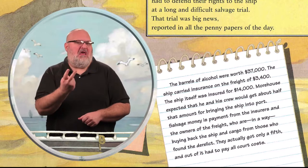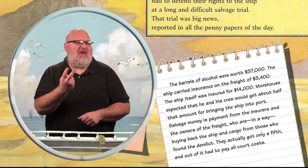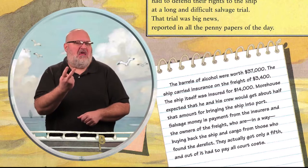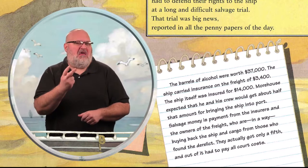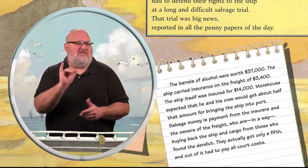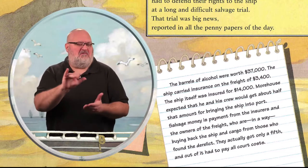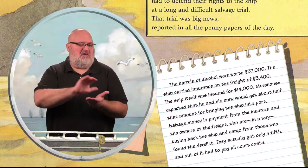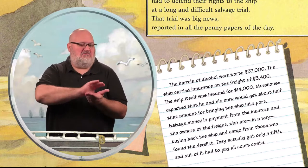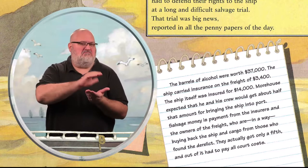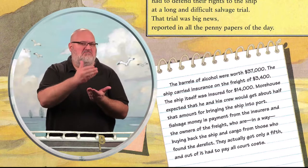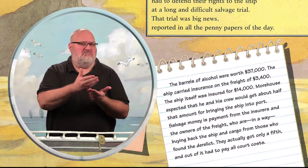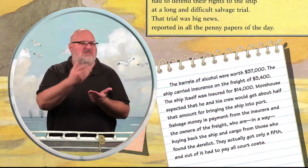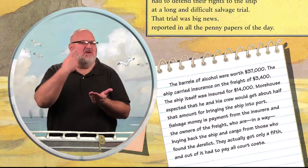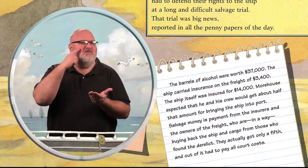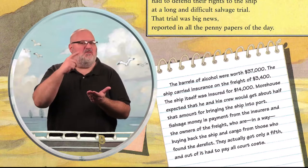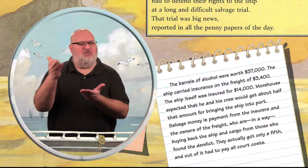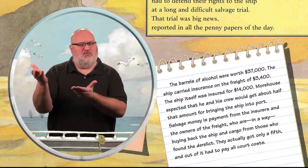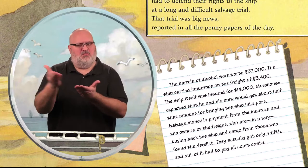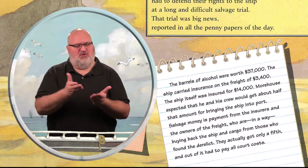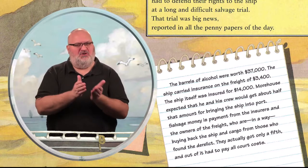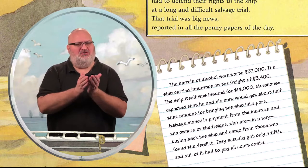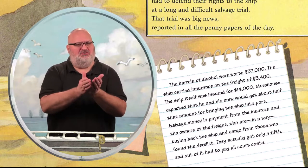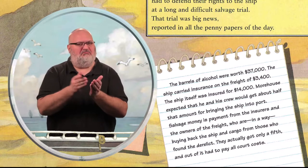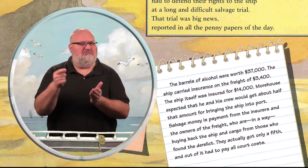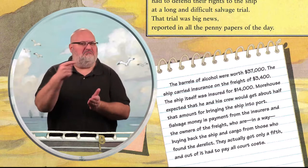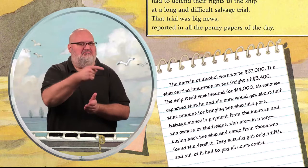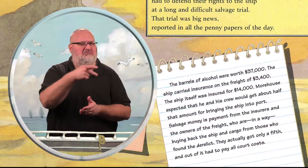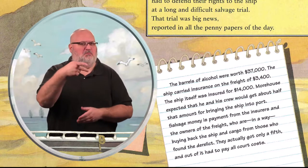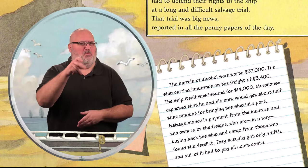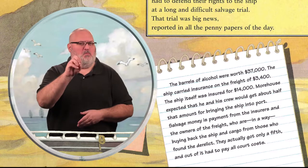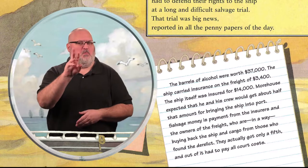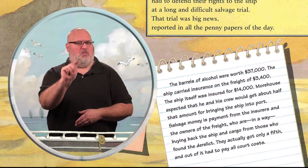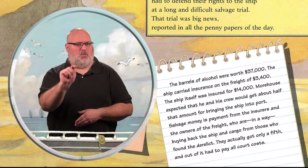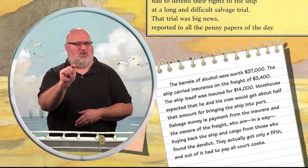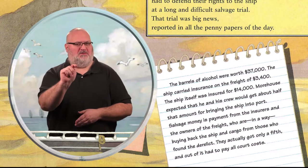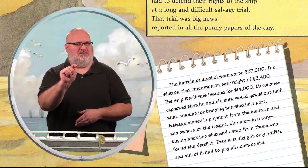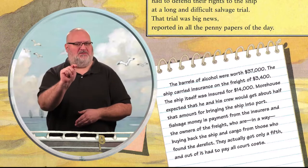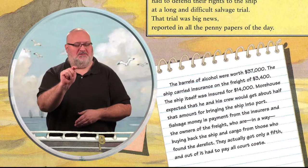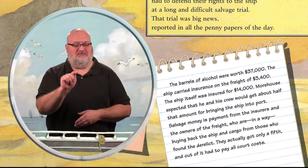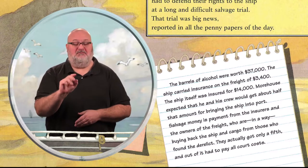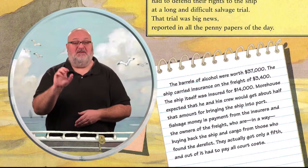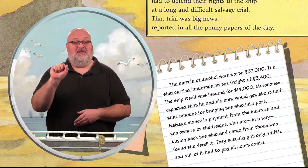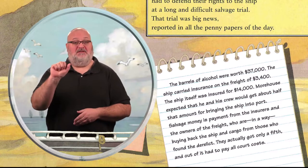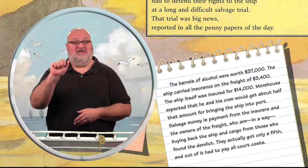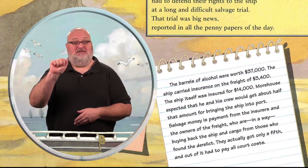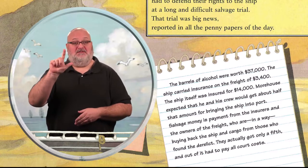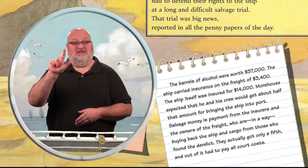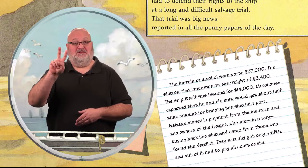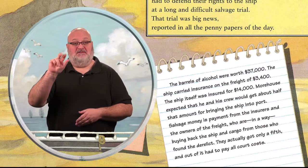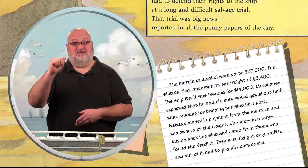Morehouse expected that he and his crew would get about half that amount for bringing the ship into port.